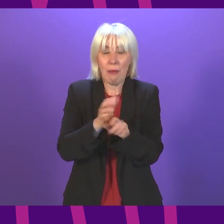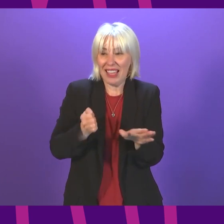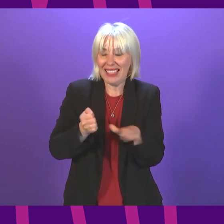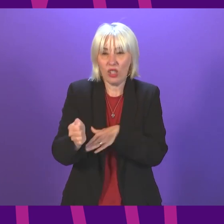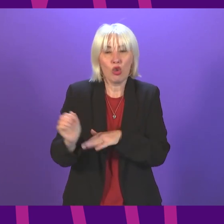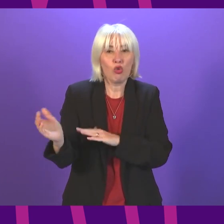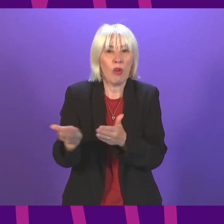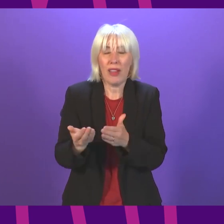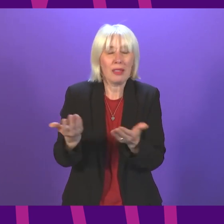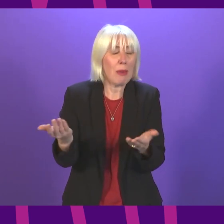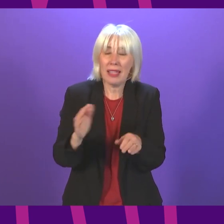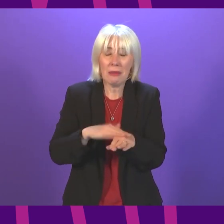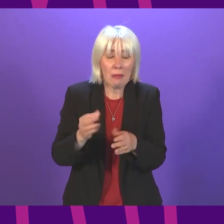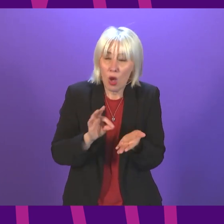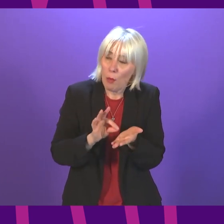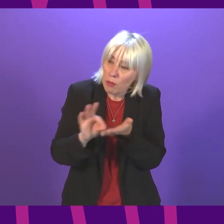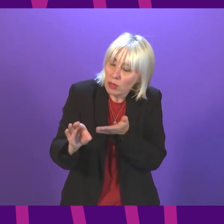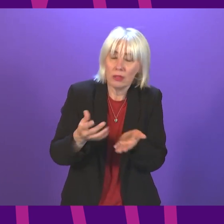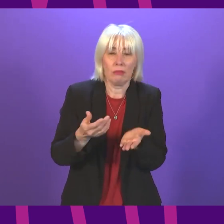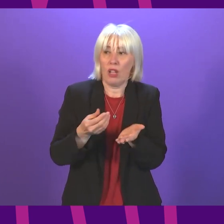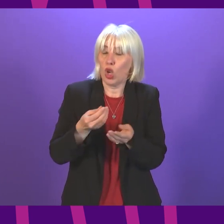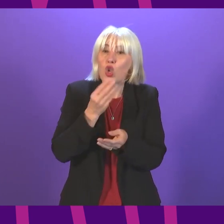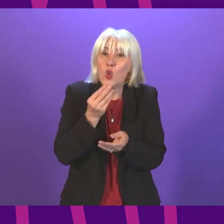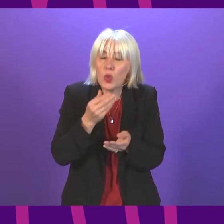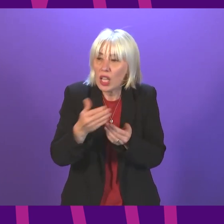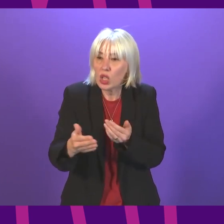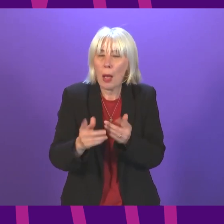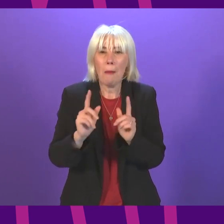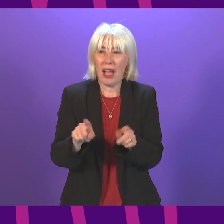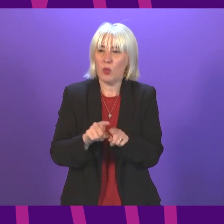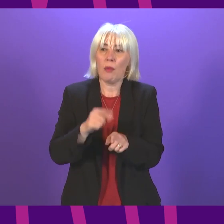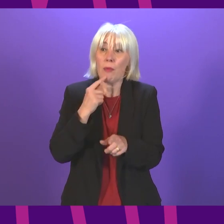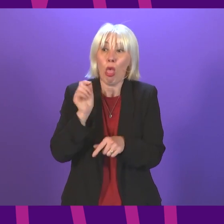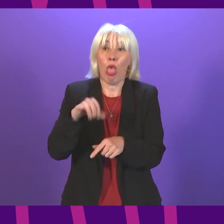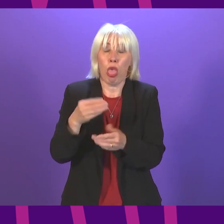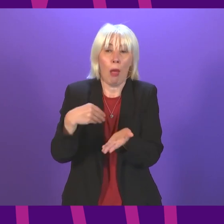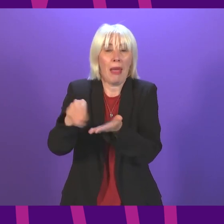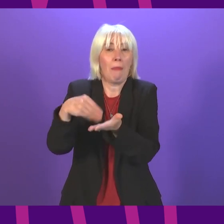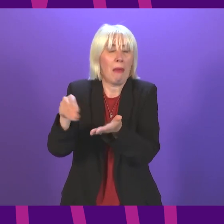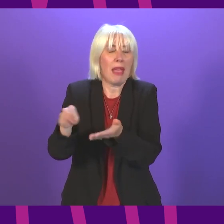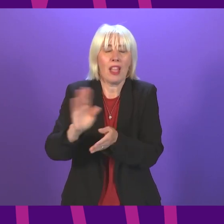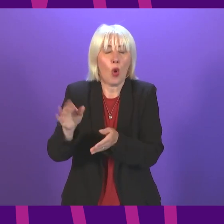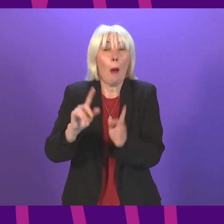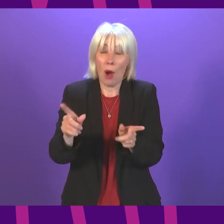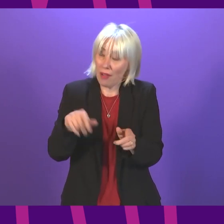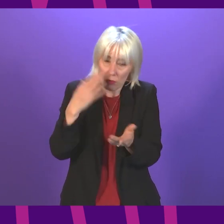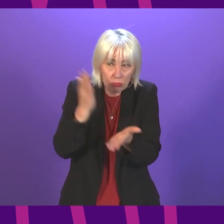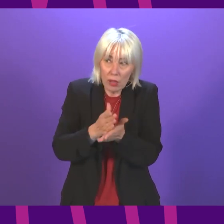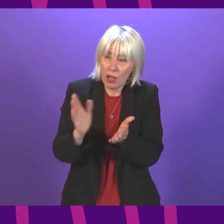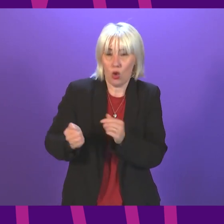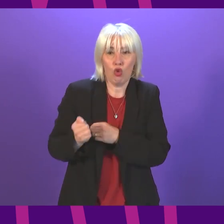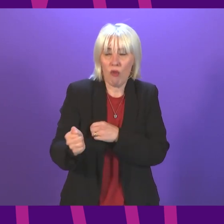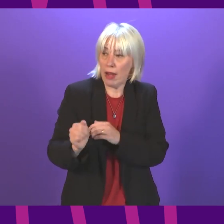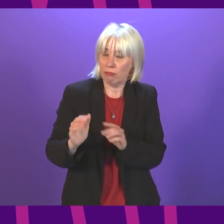regardless of affordability and usage, and we meet the cost of pay claims without seeking to achieve that by delivering efficiencies.